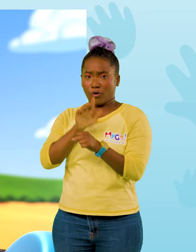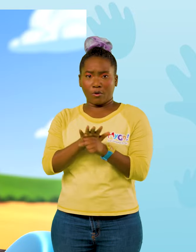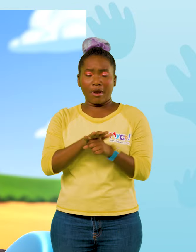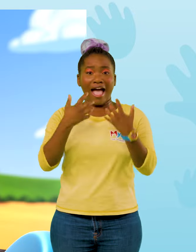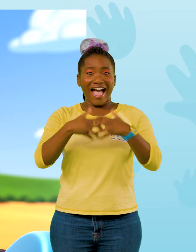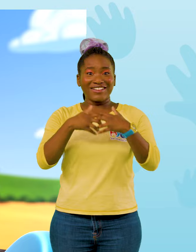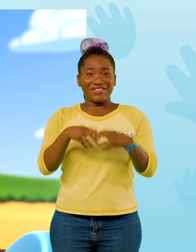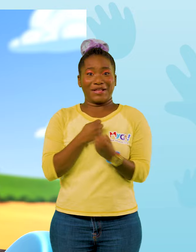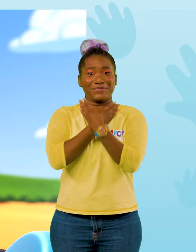Activate Blippi Station.